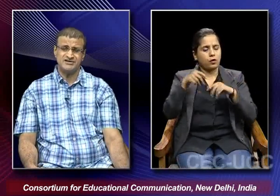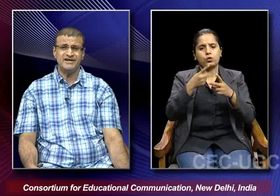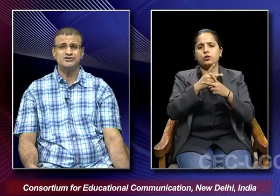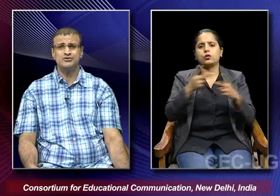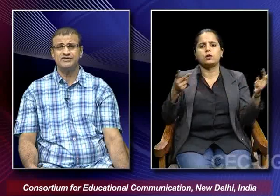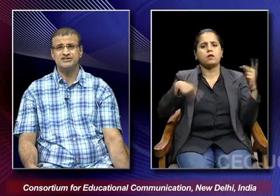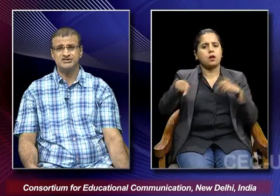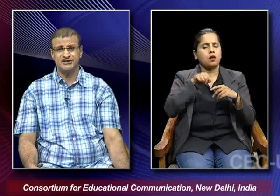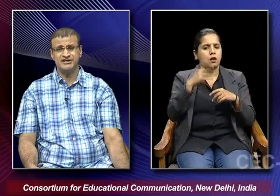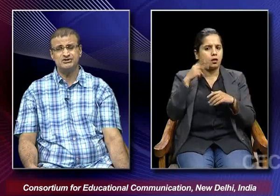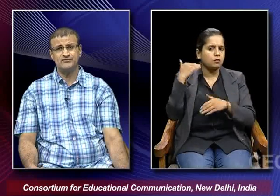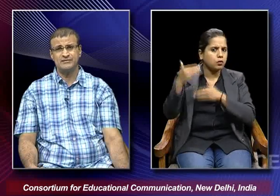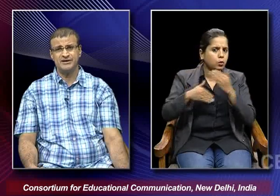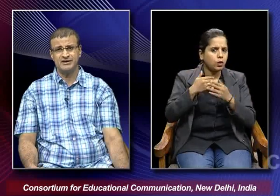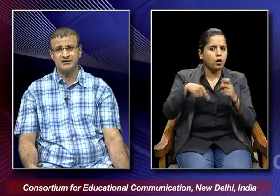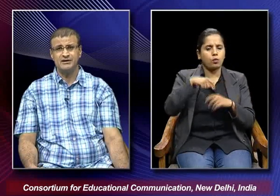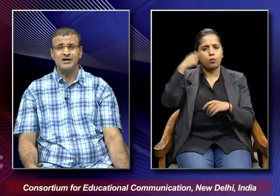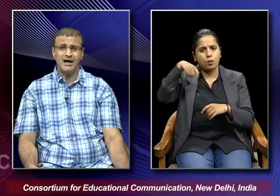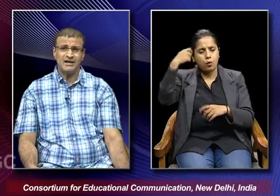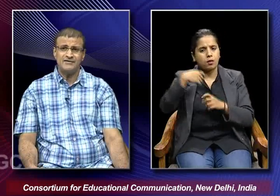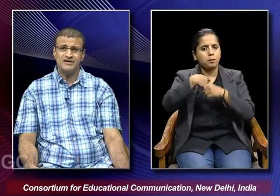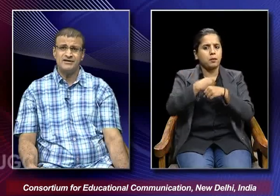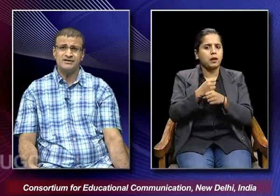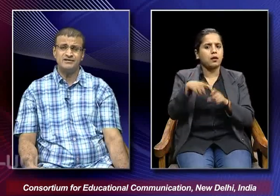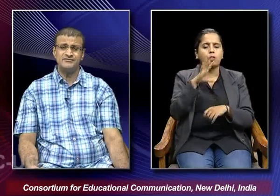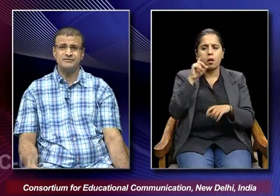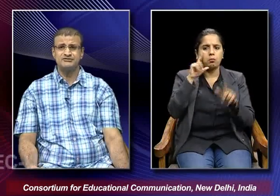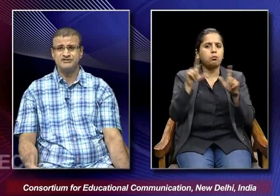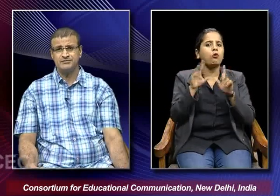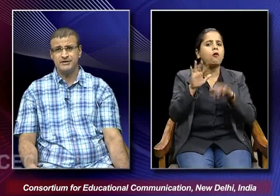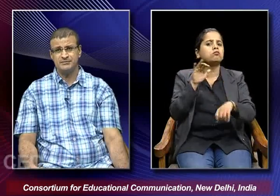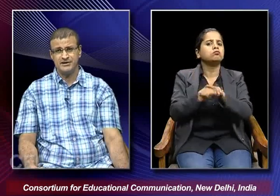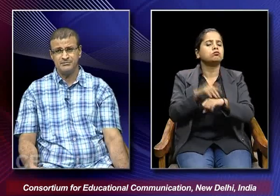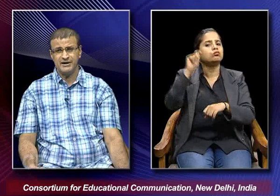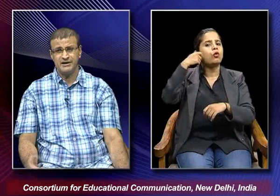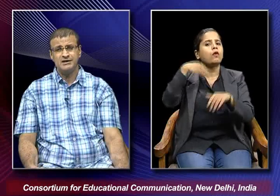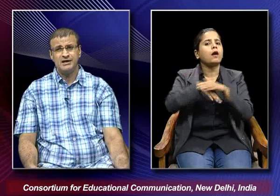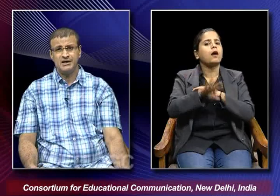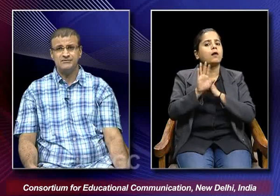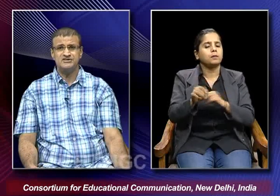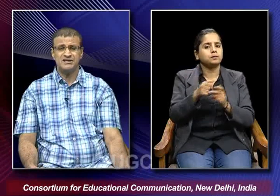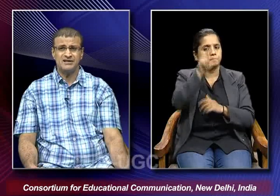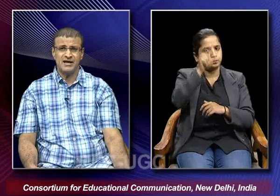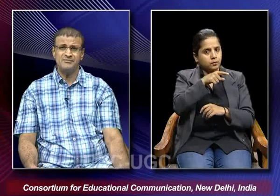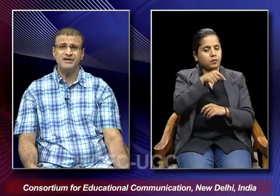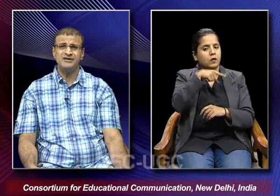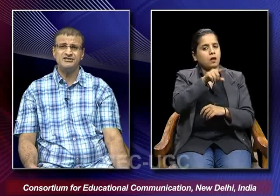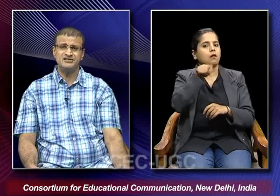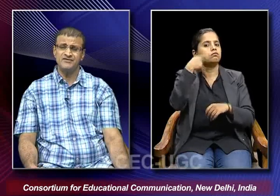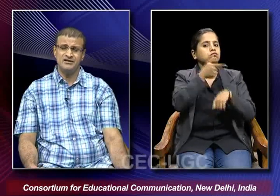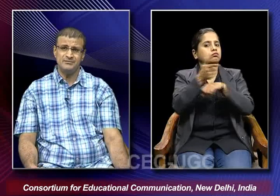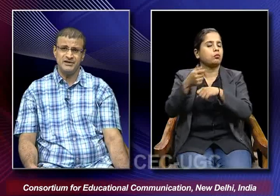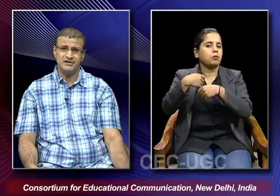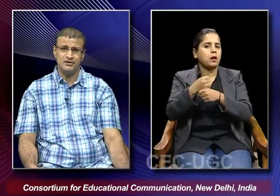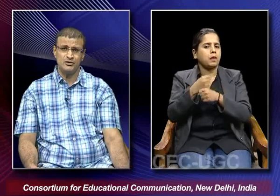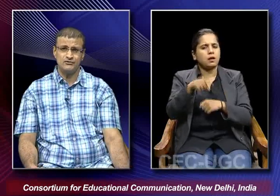strands or various shades of filmmaking are evident in the films which have been made by vishantaram and he has